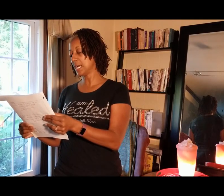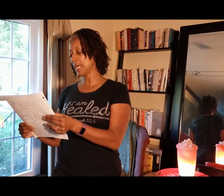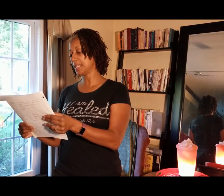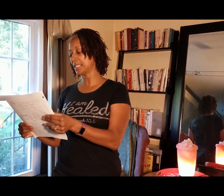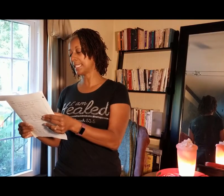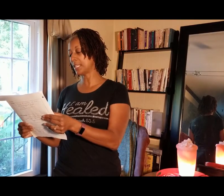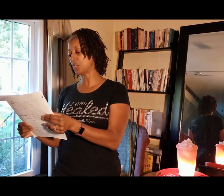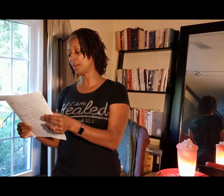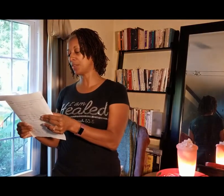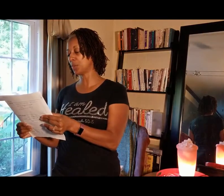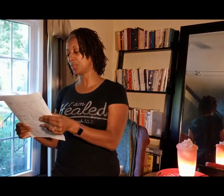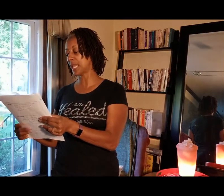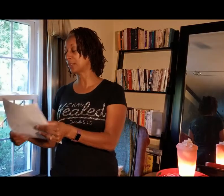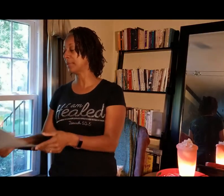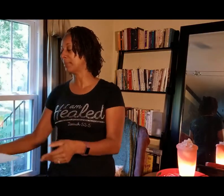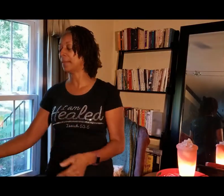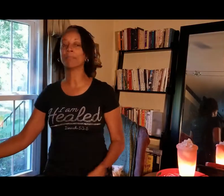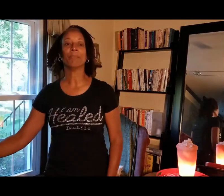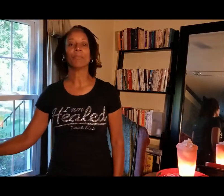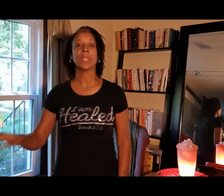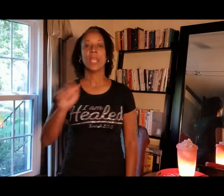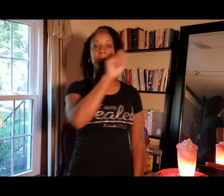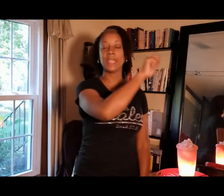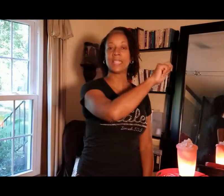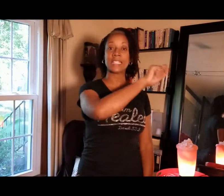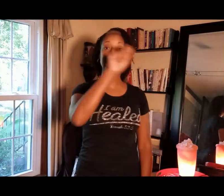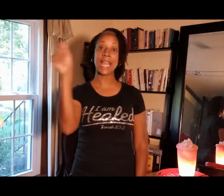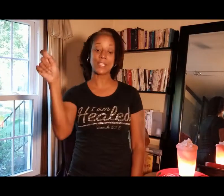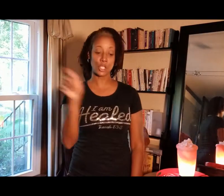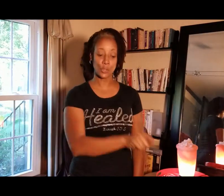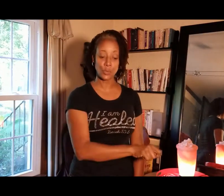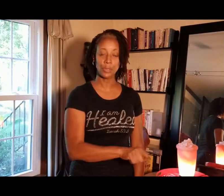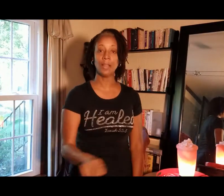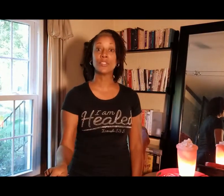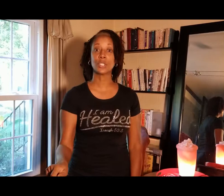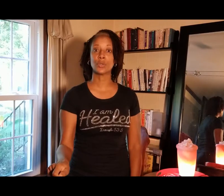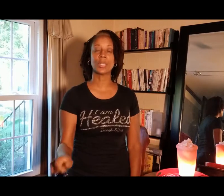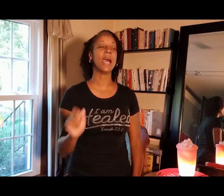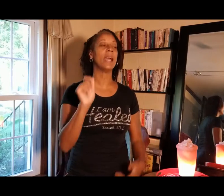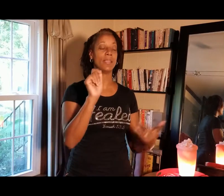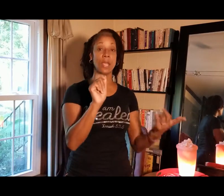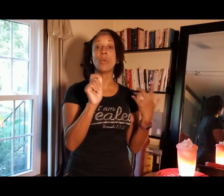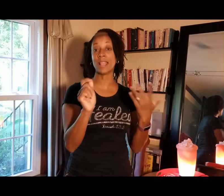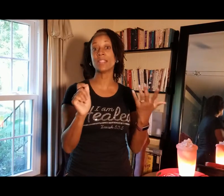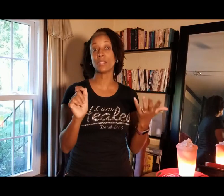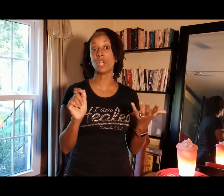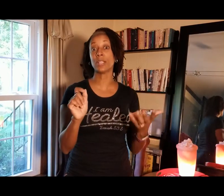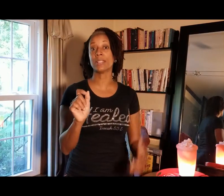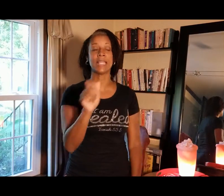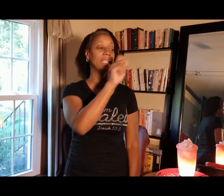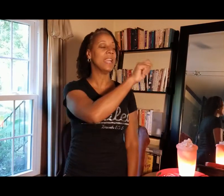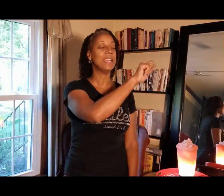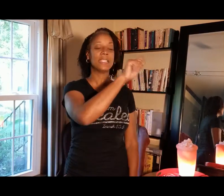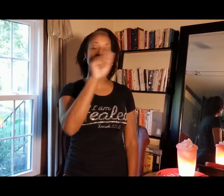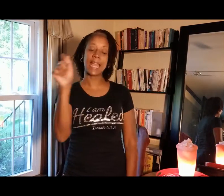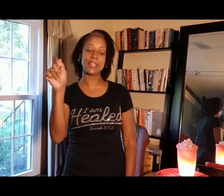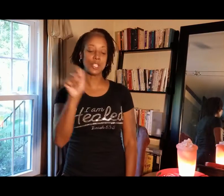uh, the statue of Zeus at Olympia. Then the statue of Zeus, uh, as the song is singing statue